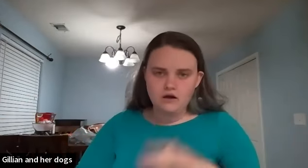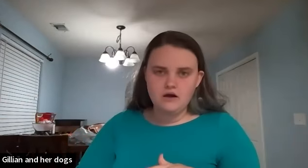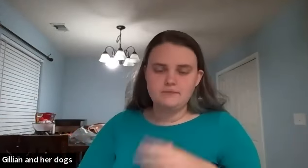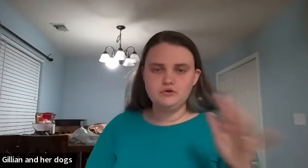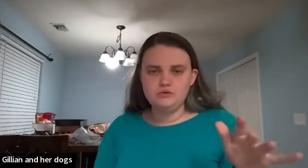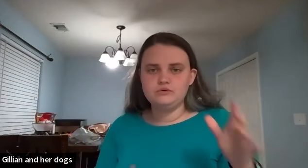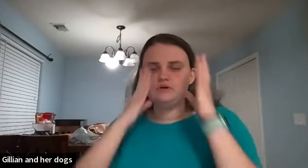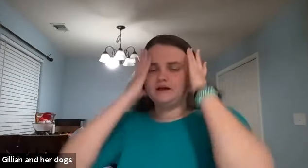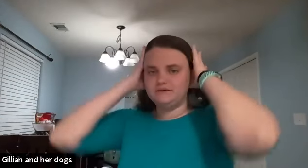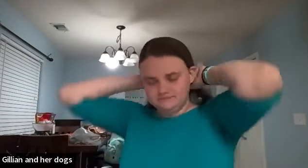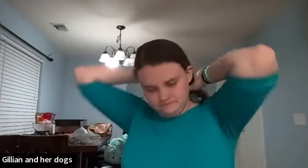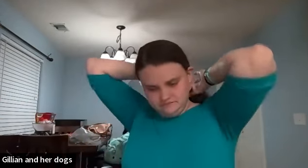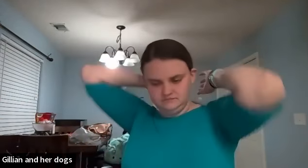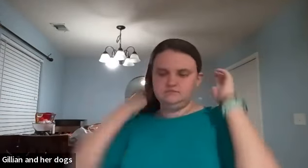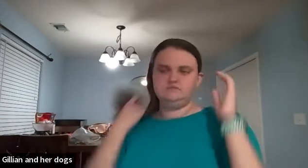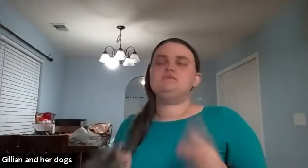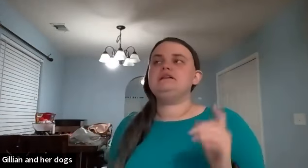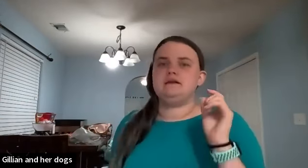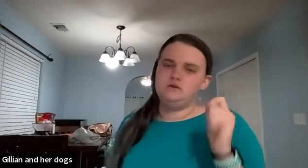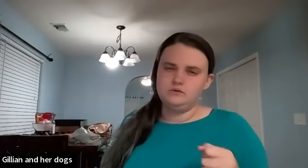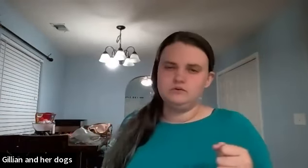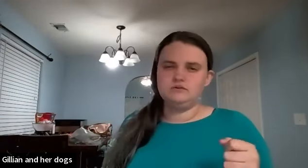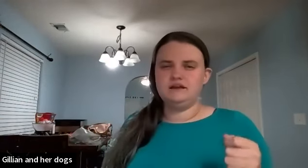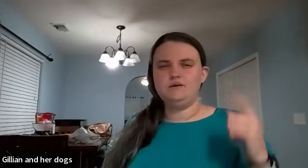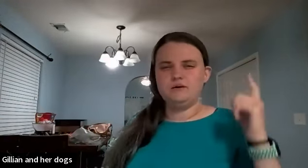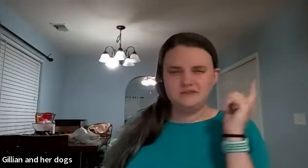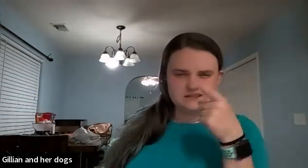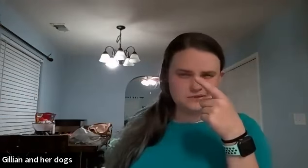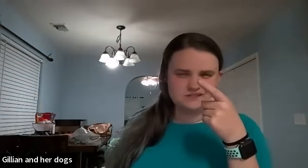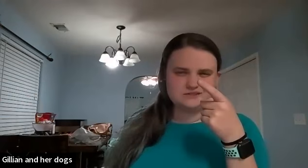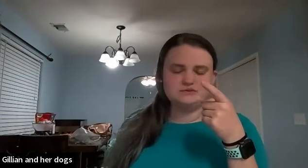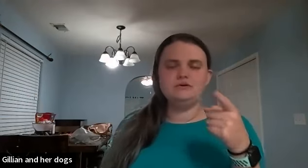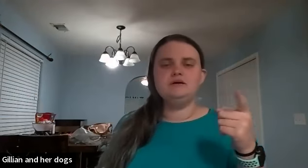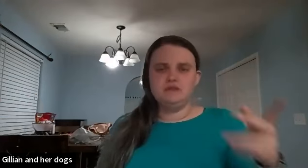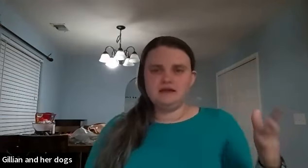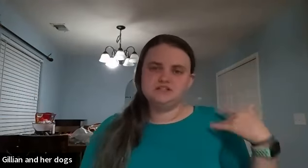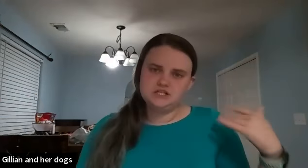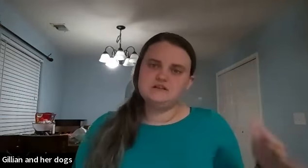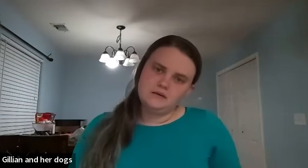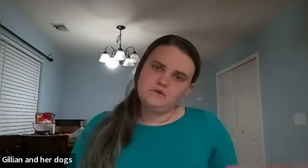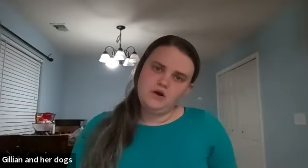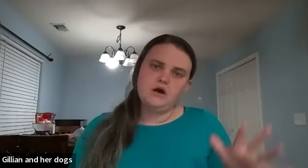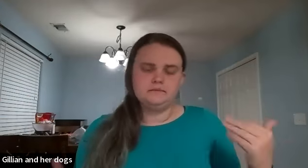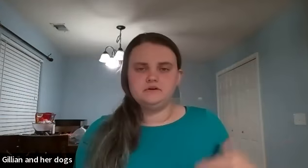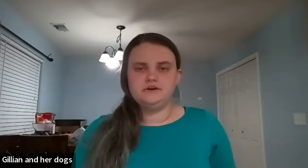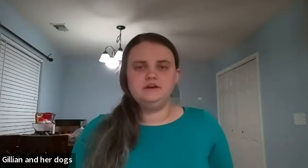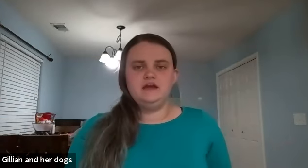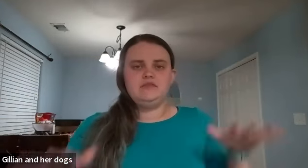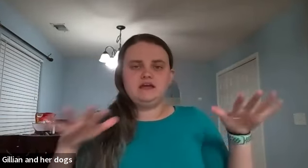calm i'm cool um not really like cool cool like oh that person's cool but like chill like i'm calm i'm good and